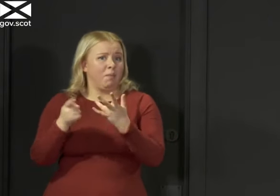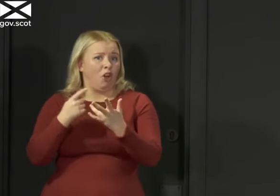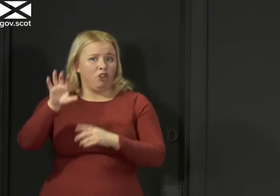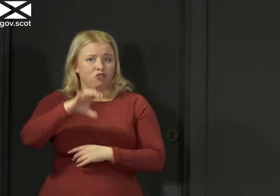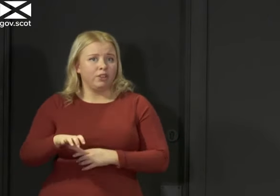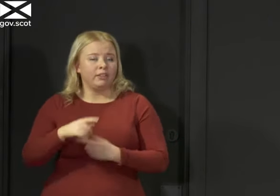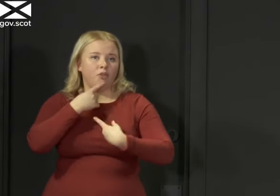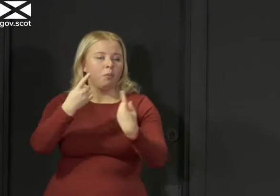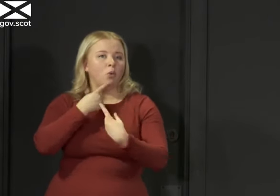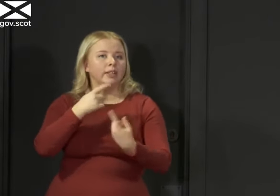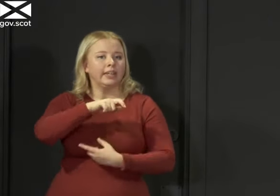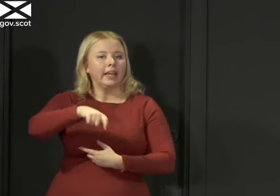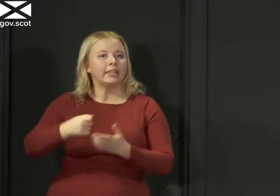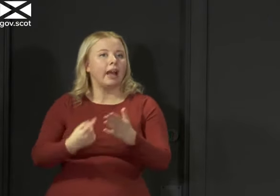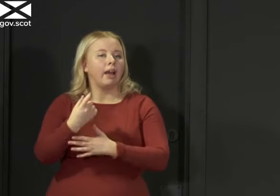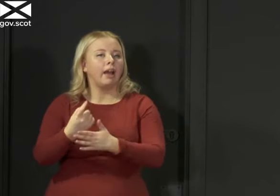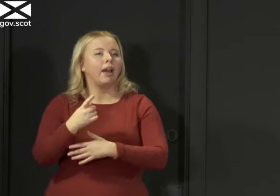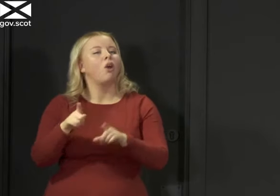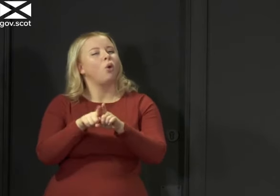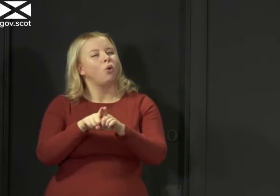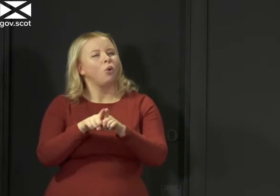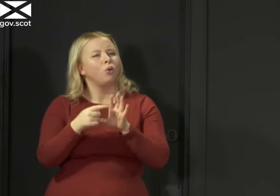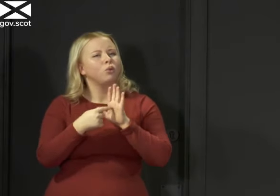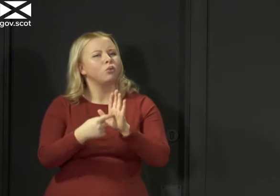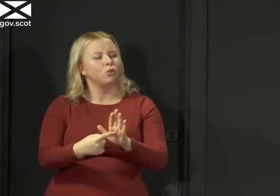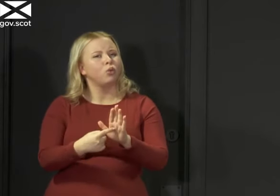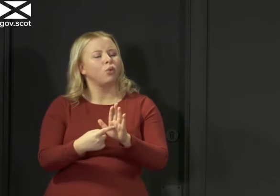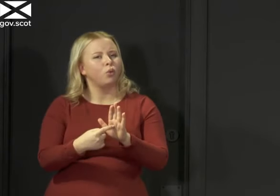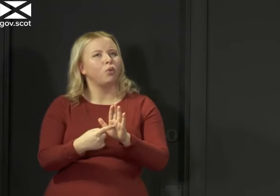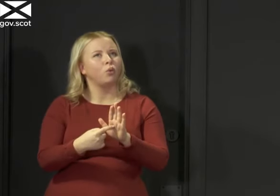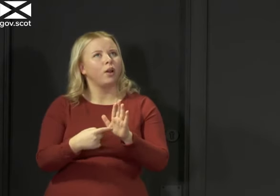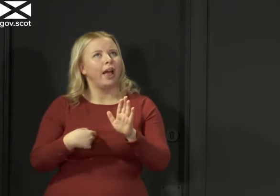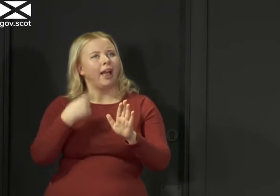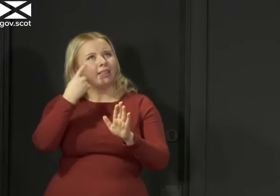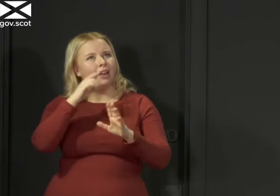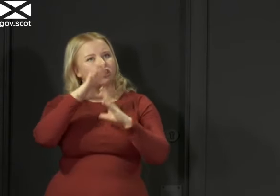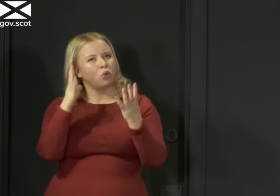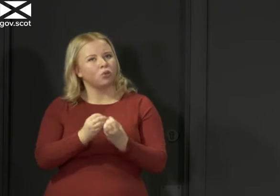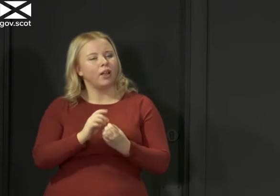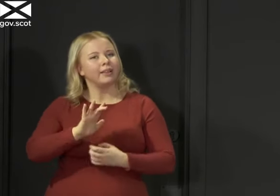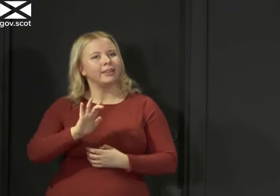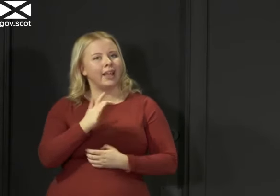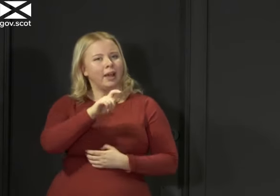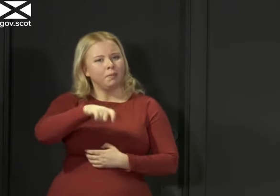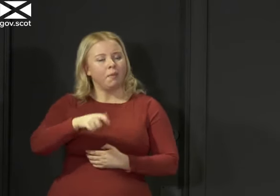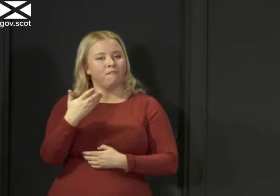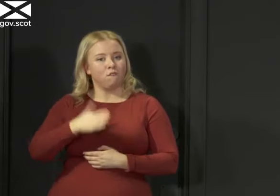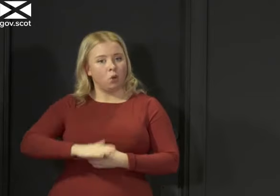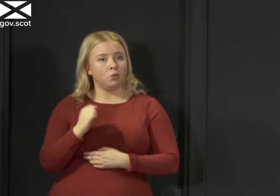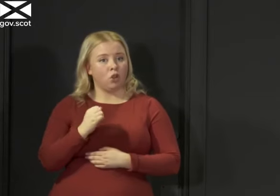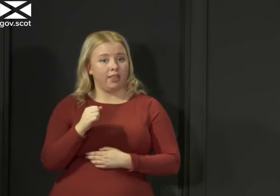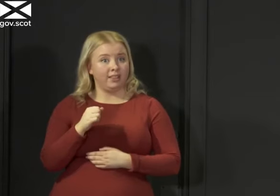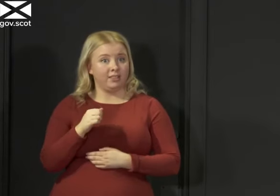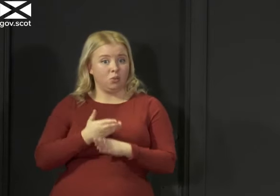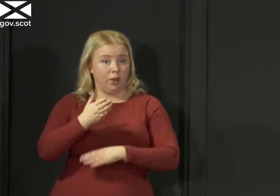terms of reporting cases and just to illustrate that there was in total 10 people from Scotland at this